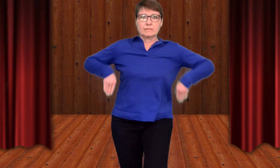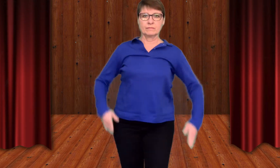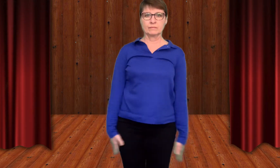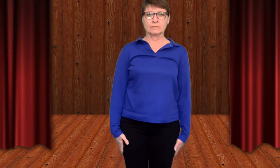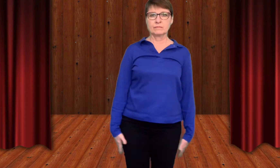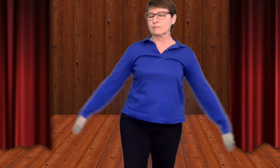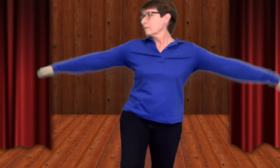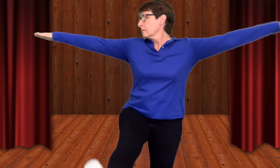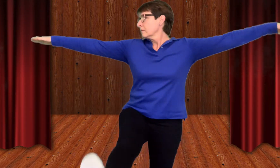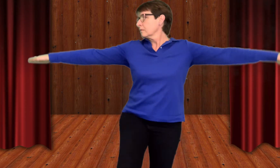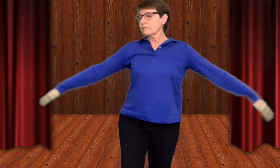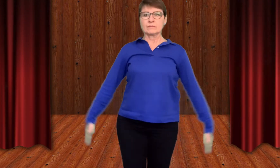Freeze. Freeze.